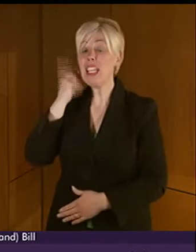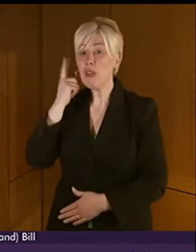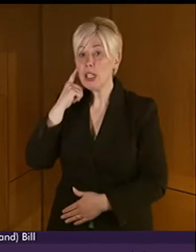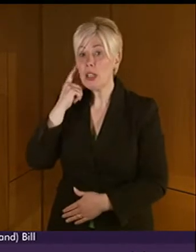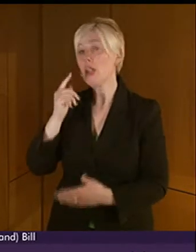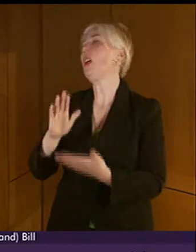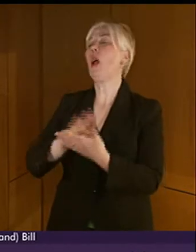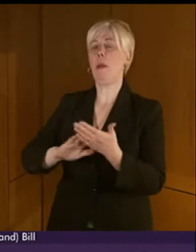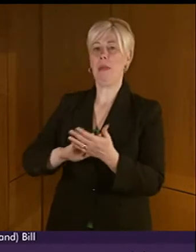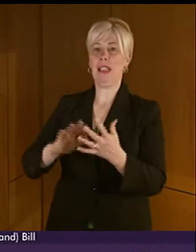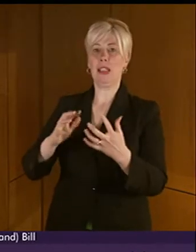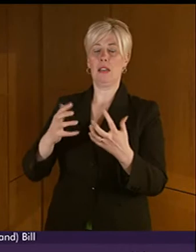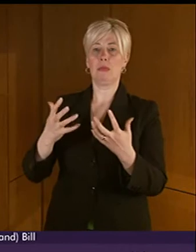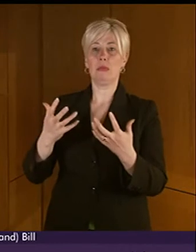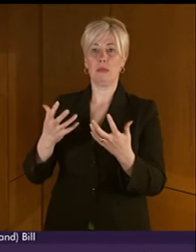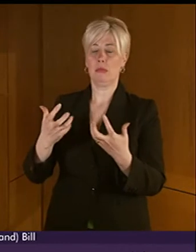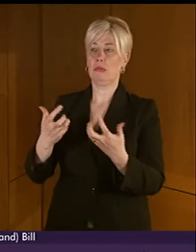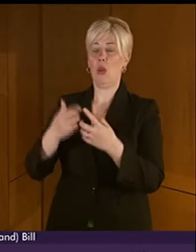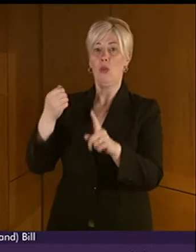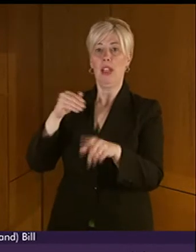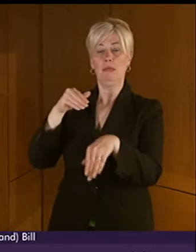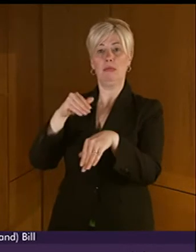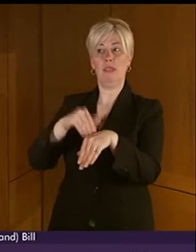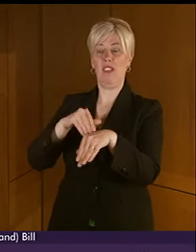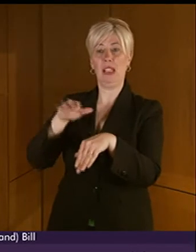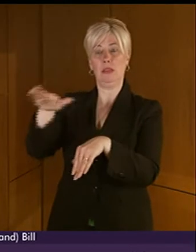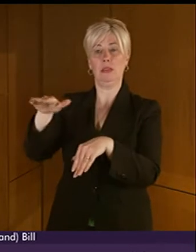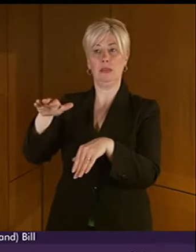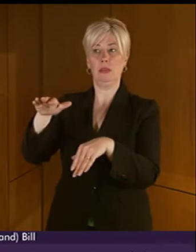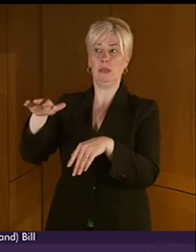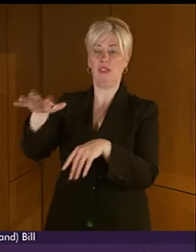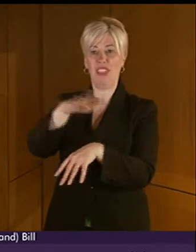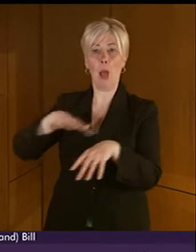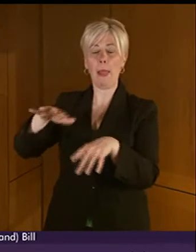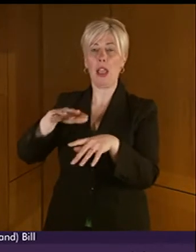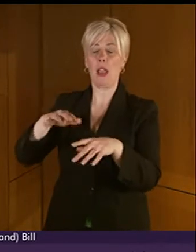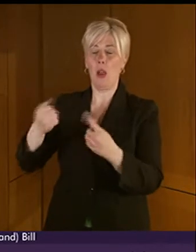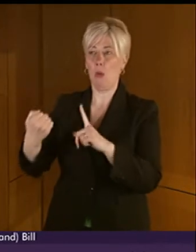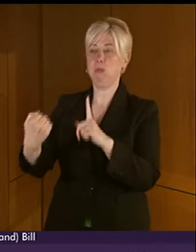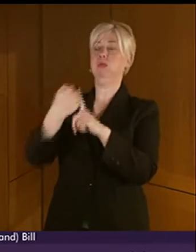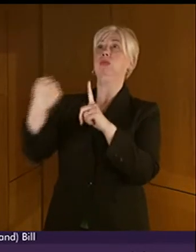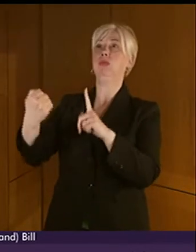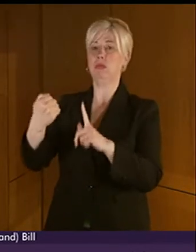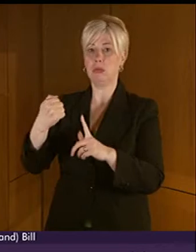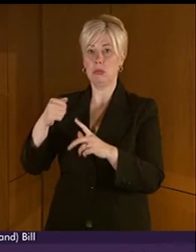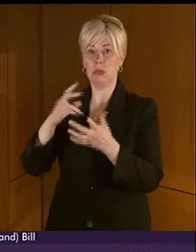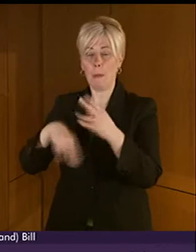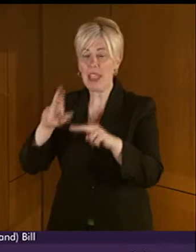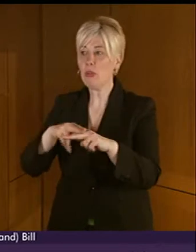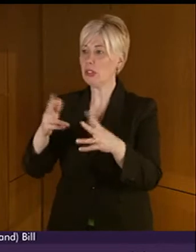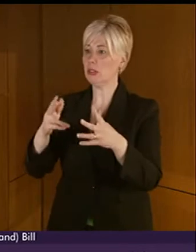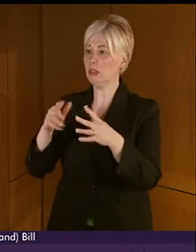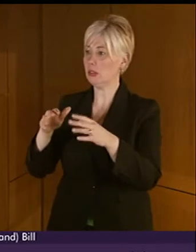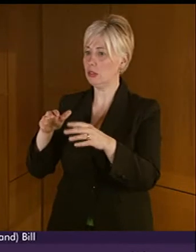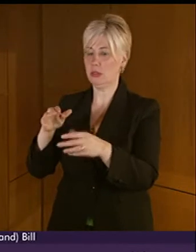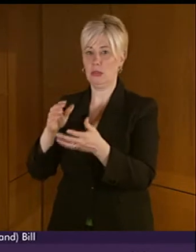of that child being born with a hearing loss, the impact of that can be huge on parents, guardians, brothers and sisters,